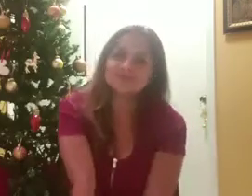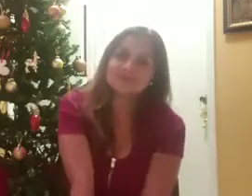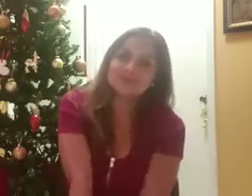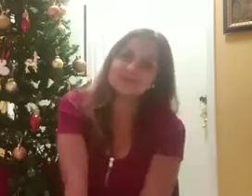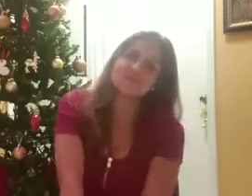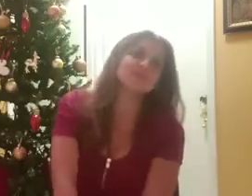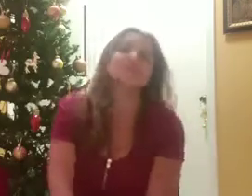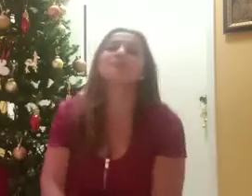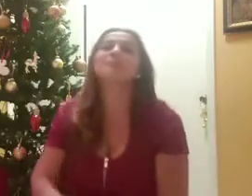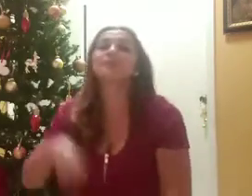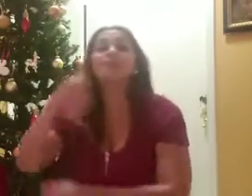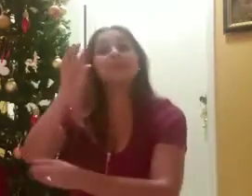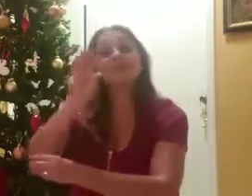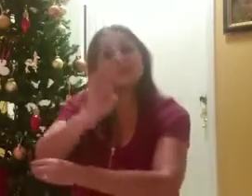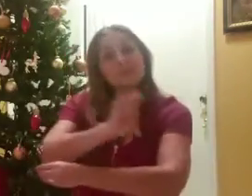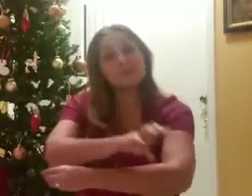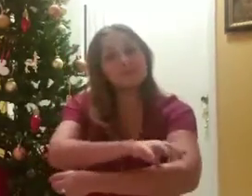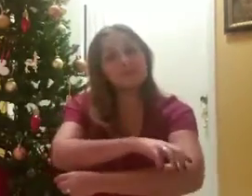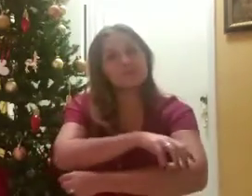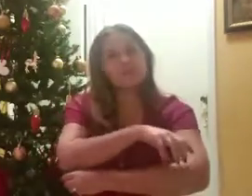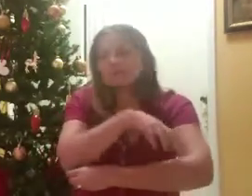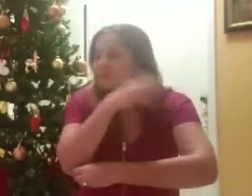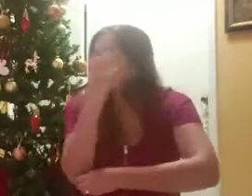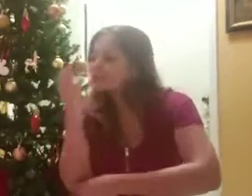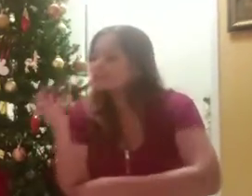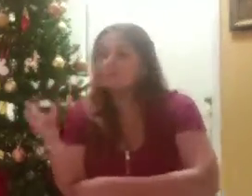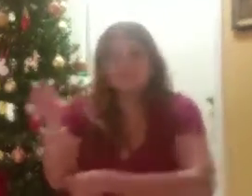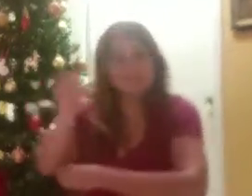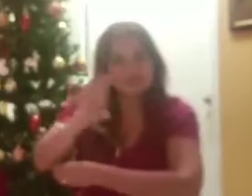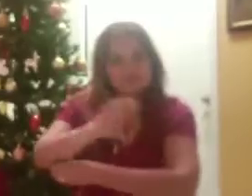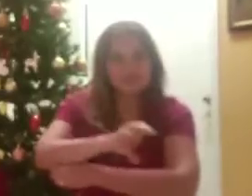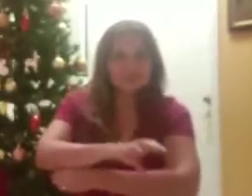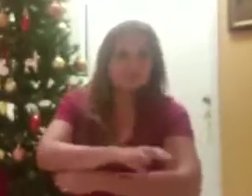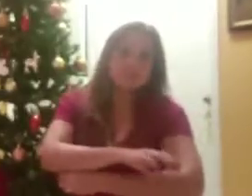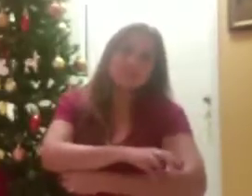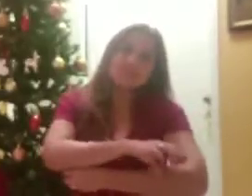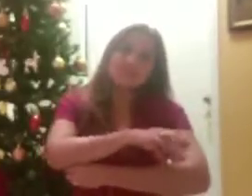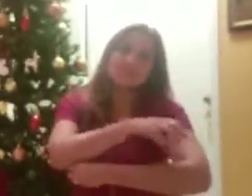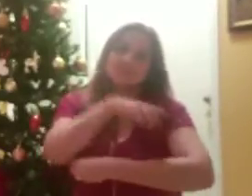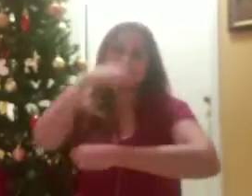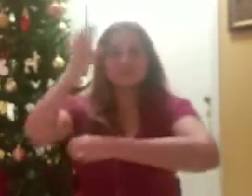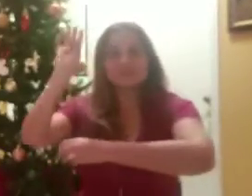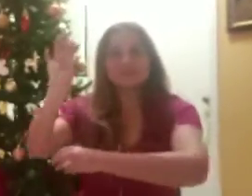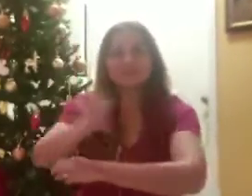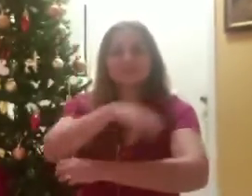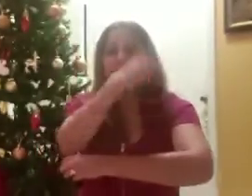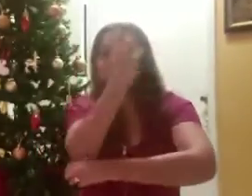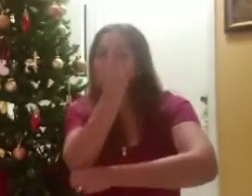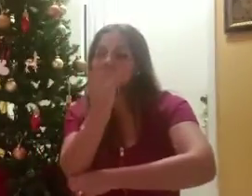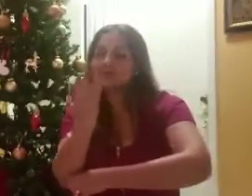Noel, Noel, Noel,